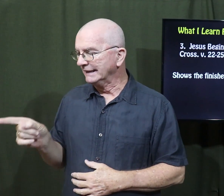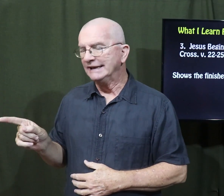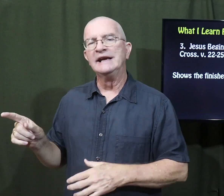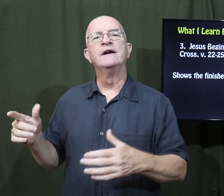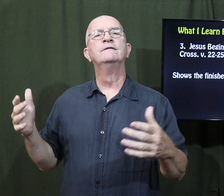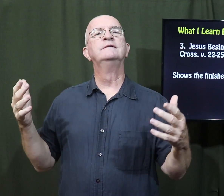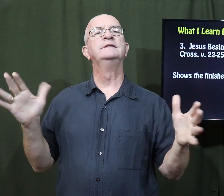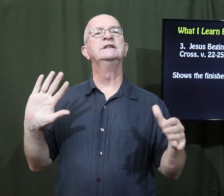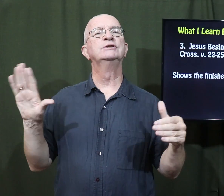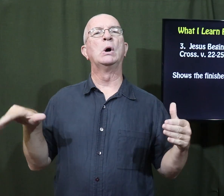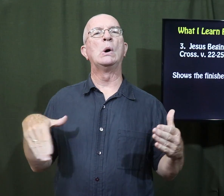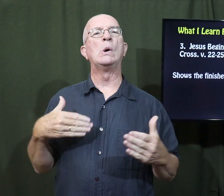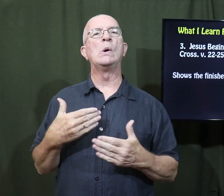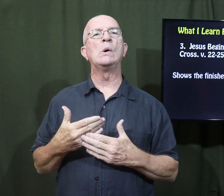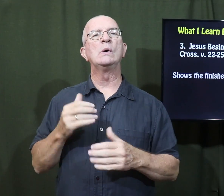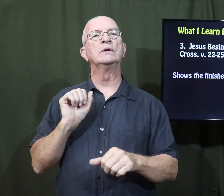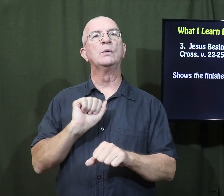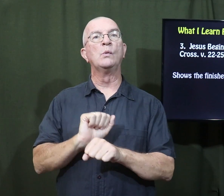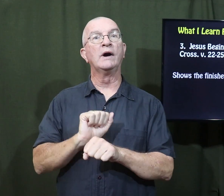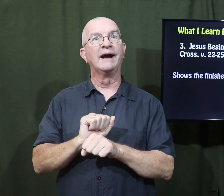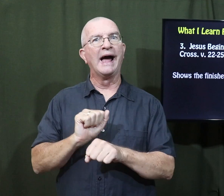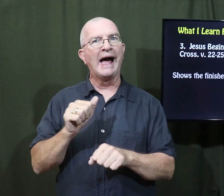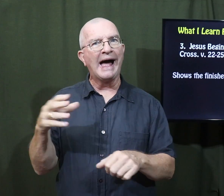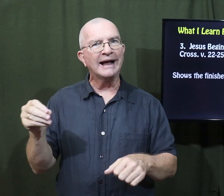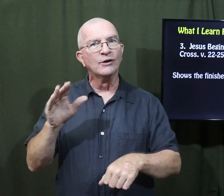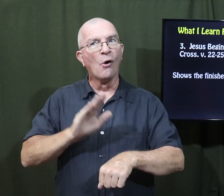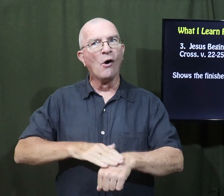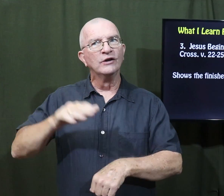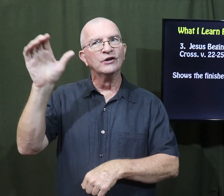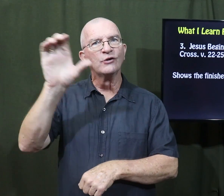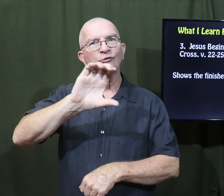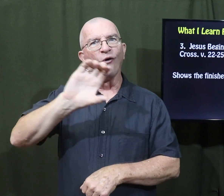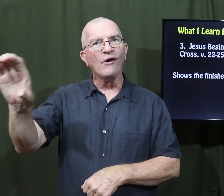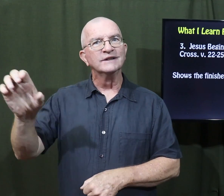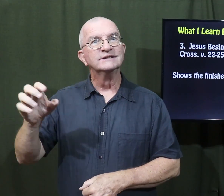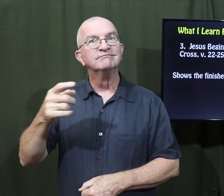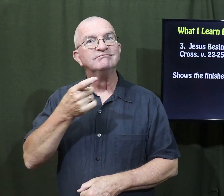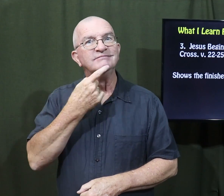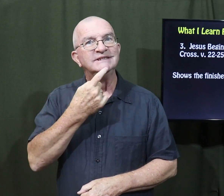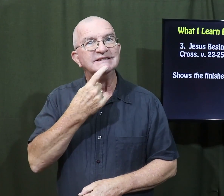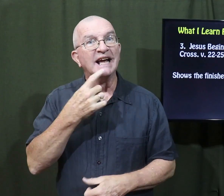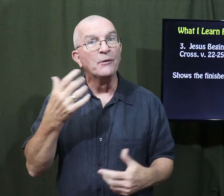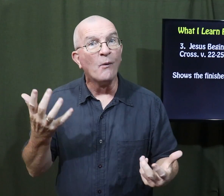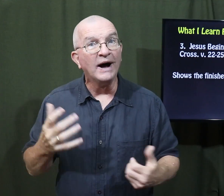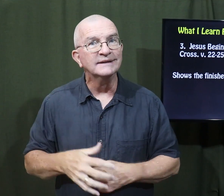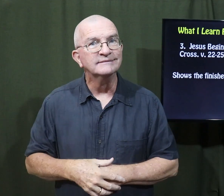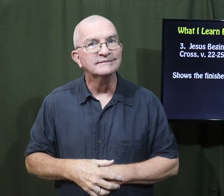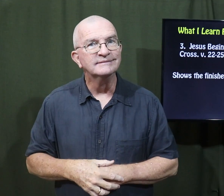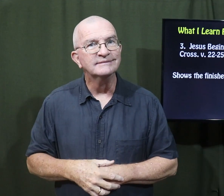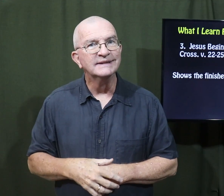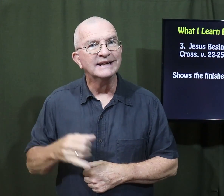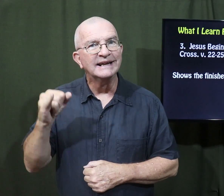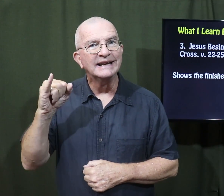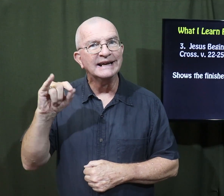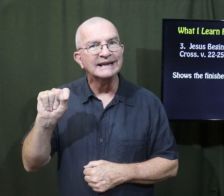He finished all the work and on the cross he said what? It